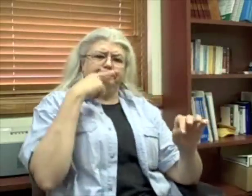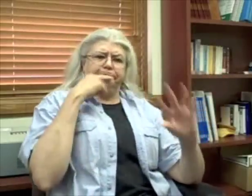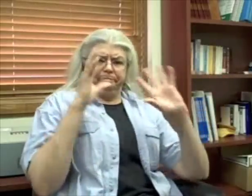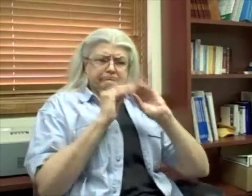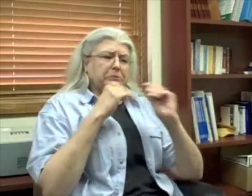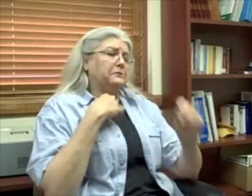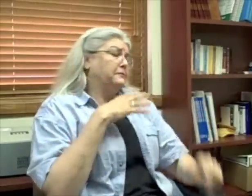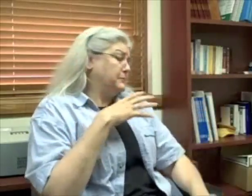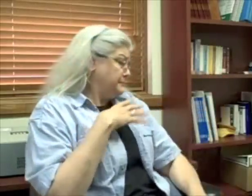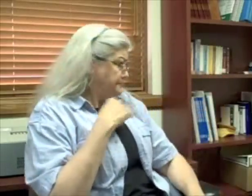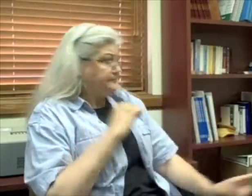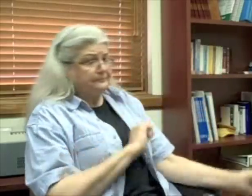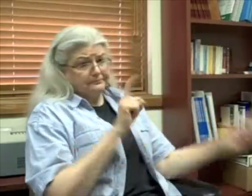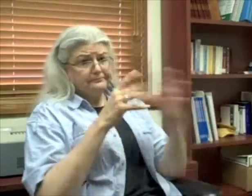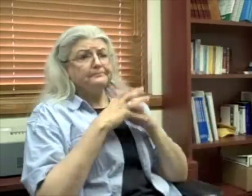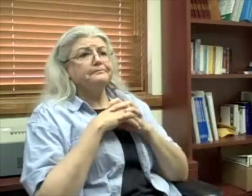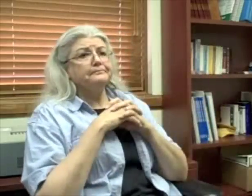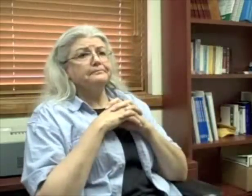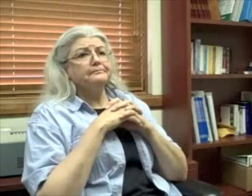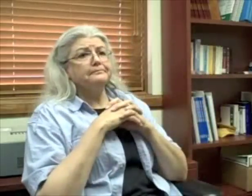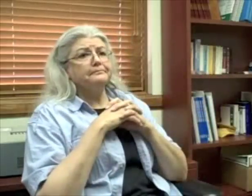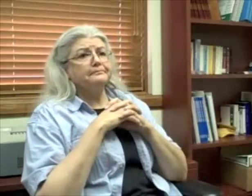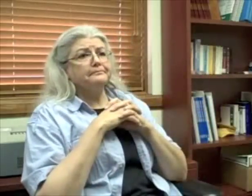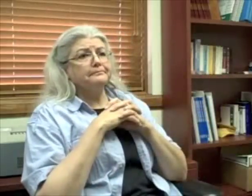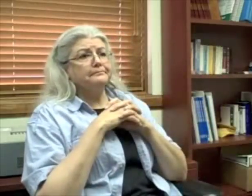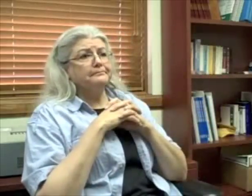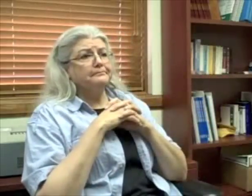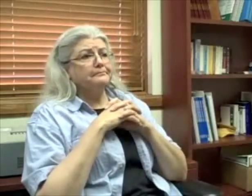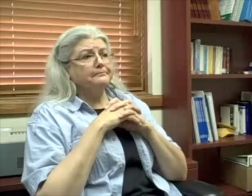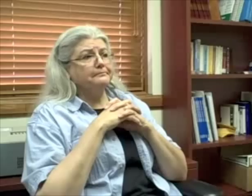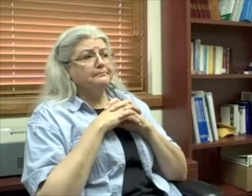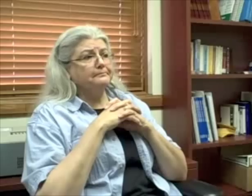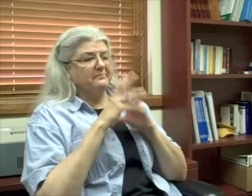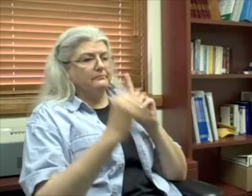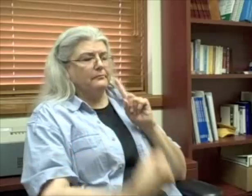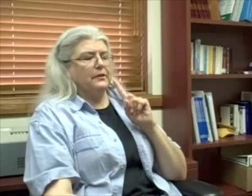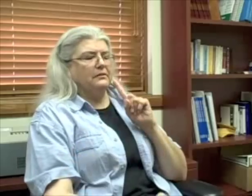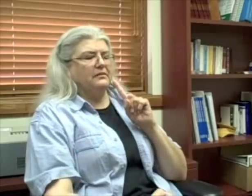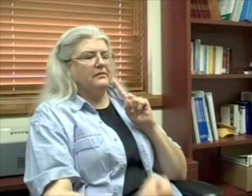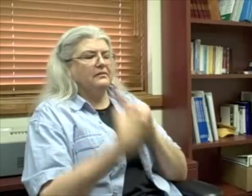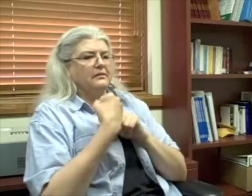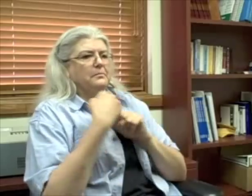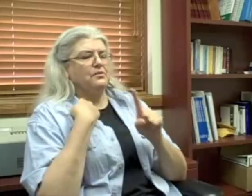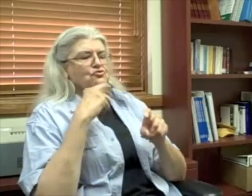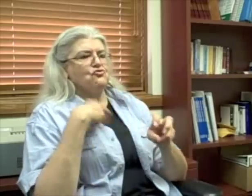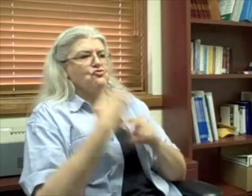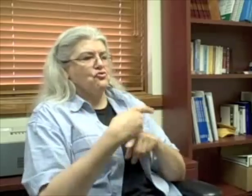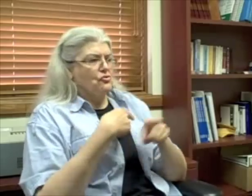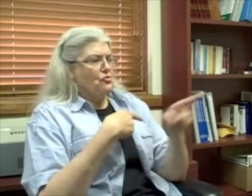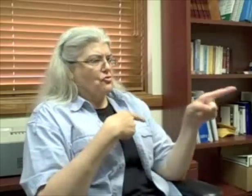So a friend of mine said they'd go interpret for me. They signed enough, so it was okay with me.